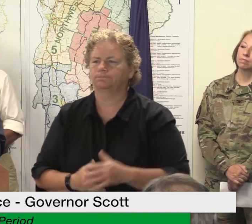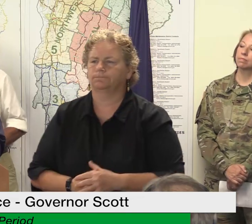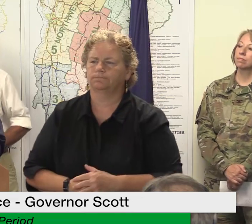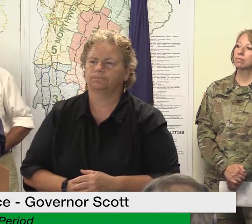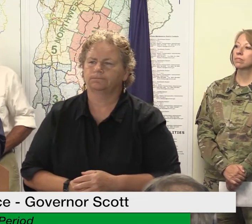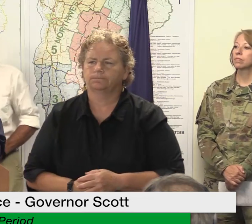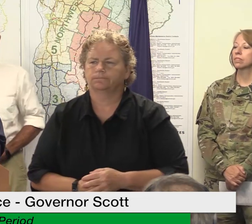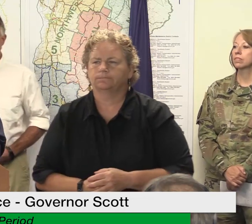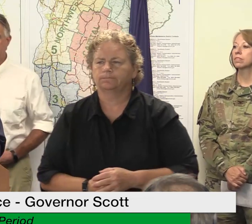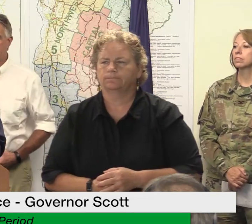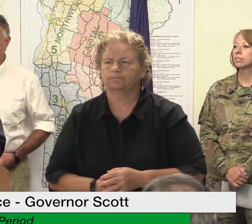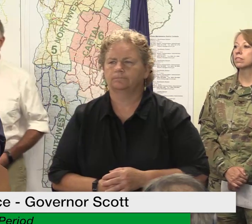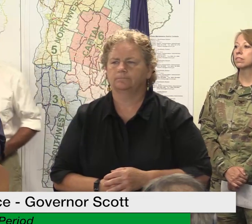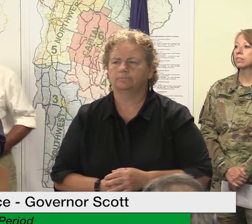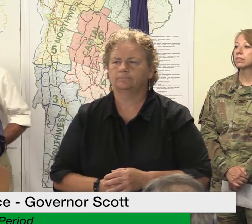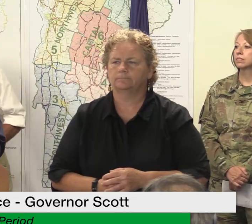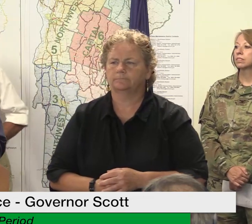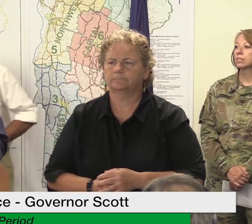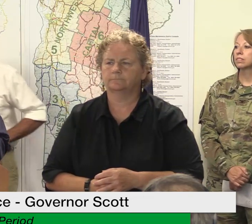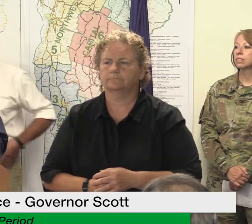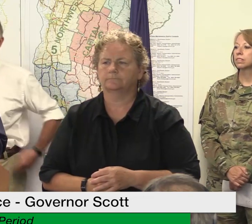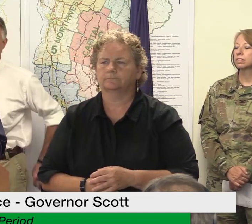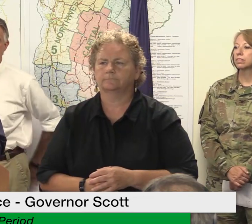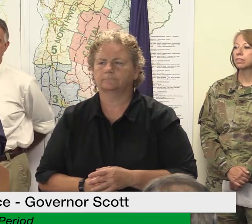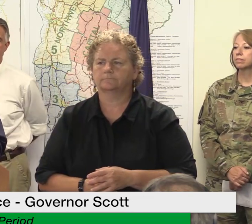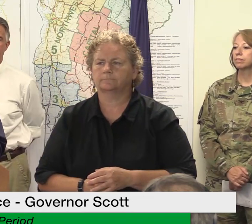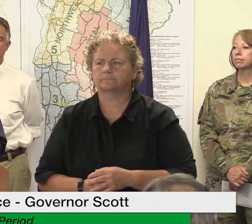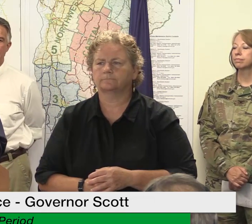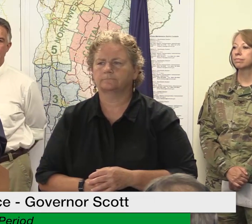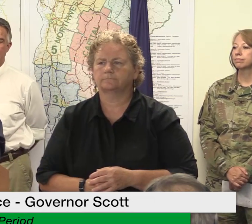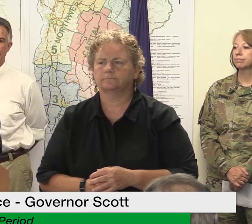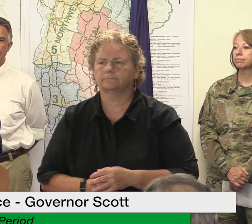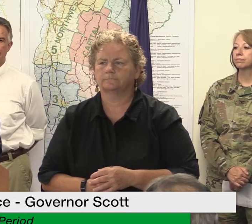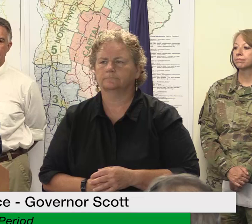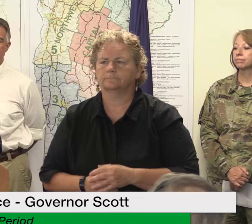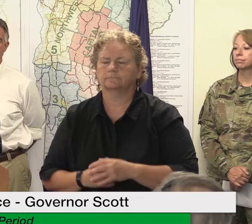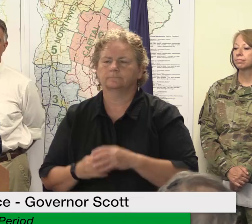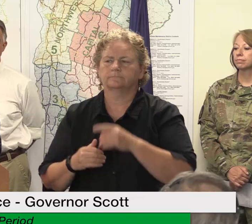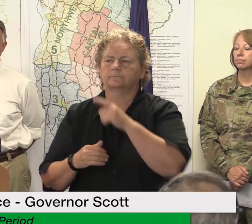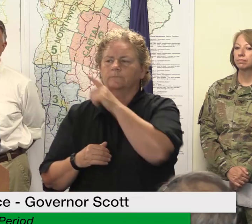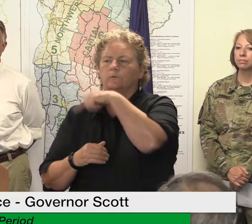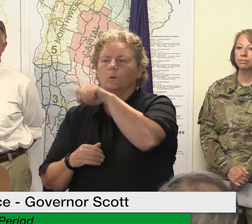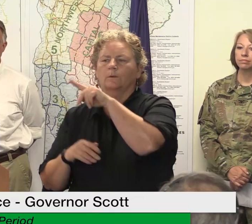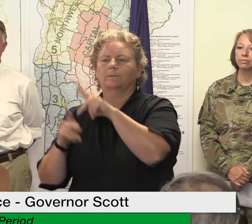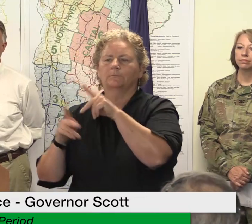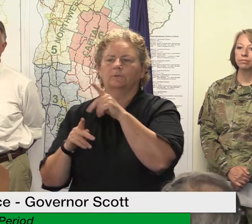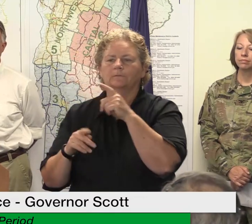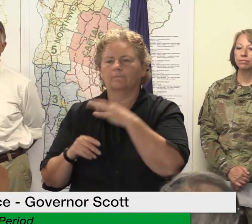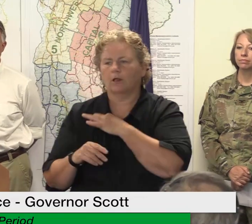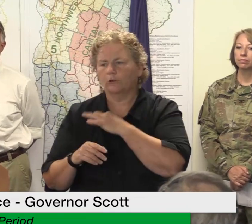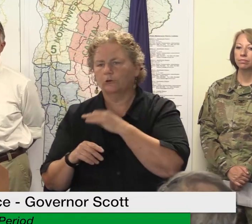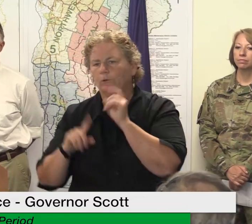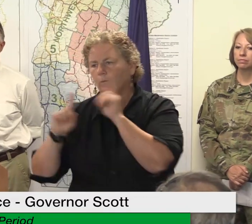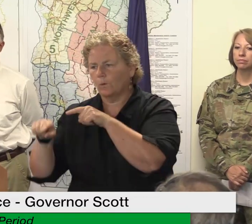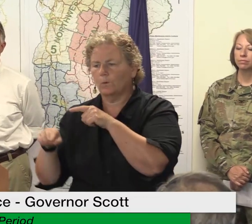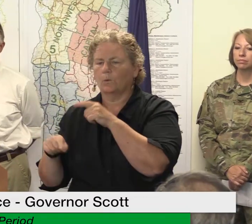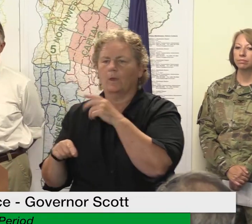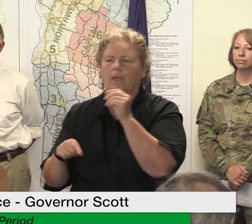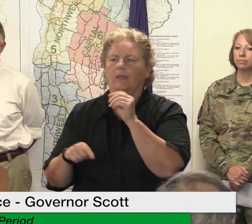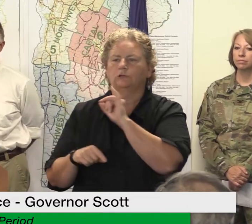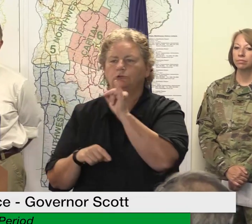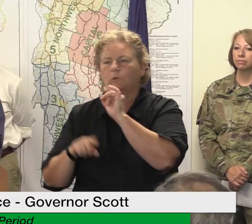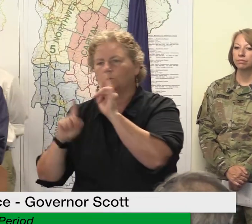other volunteer organizations that they can work with and of course we'll always start with insurance as well so just to be clear if you're a